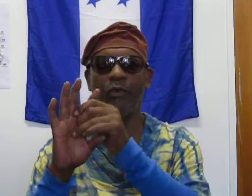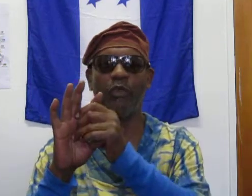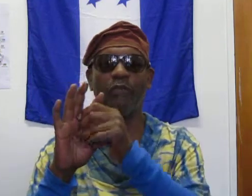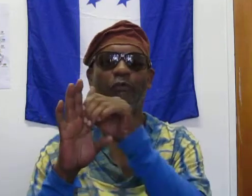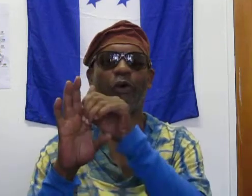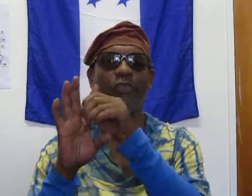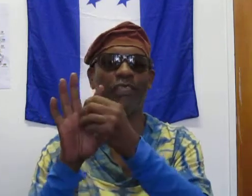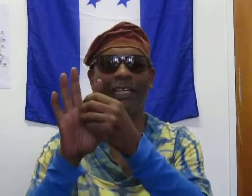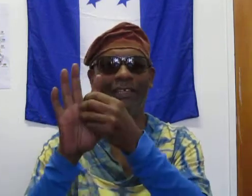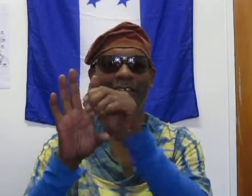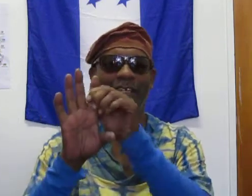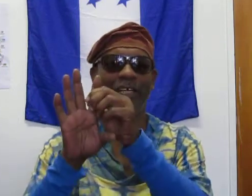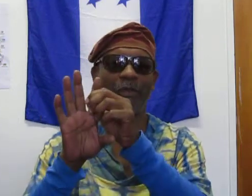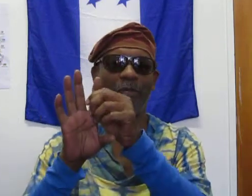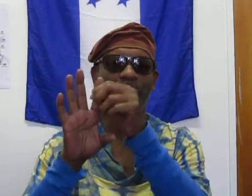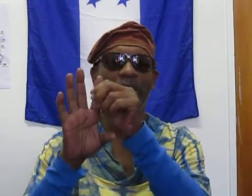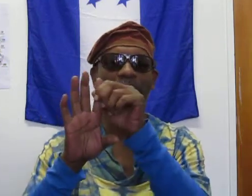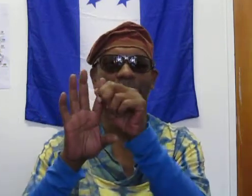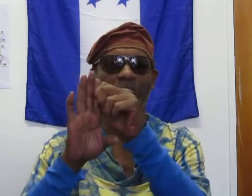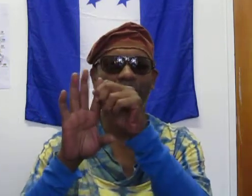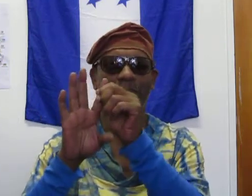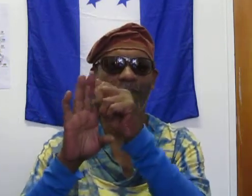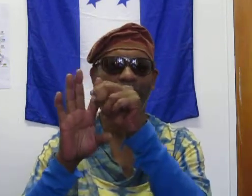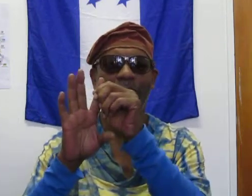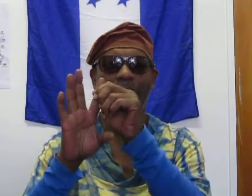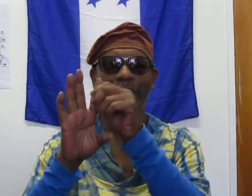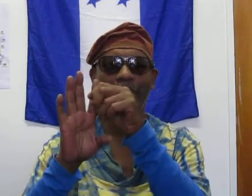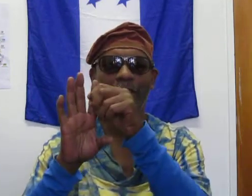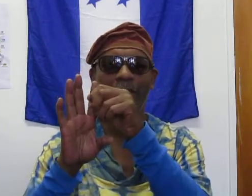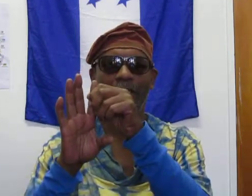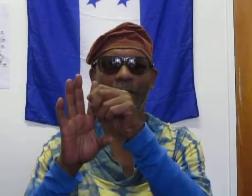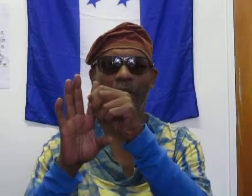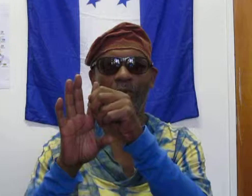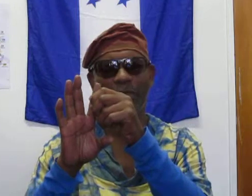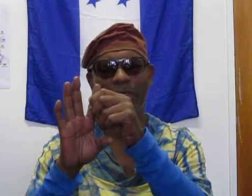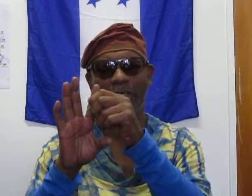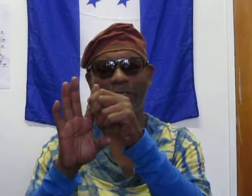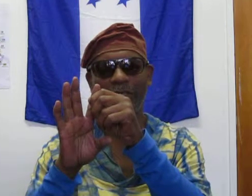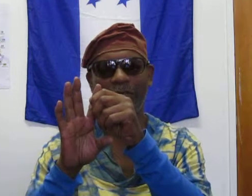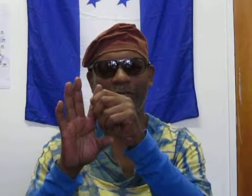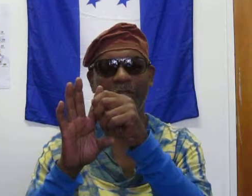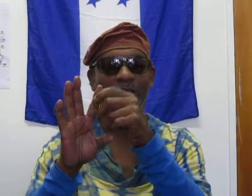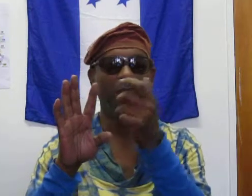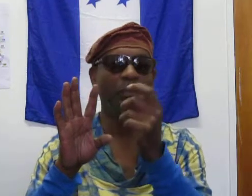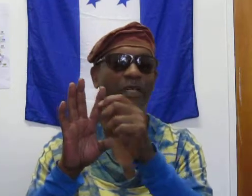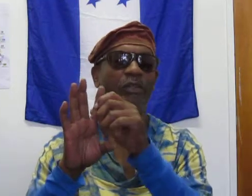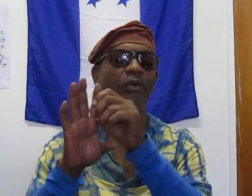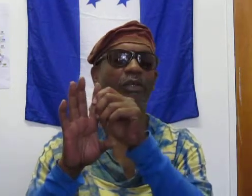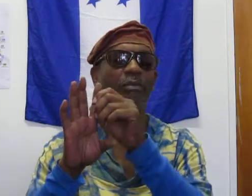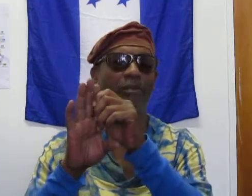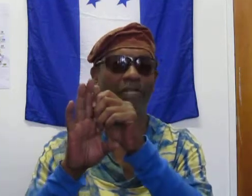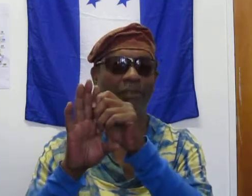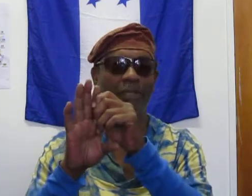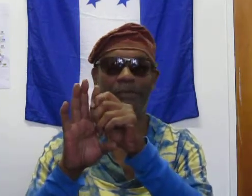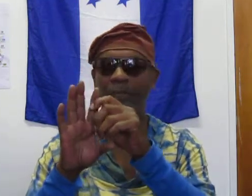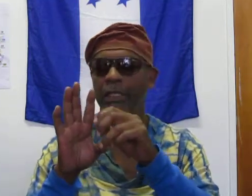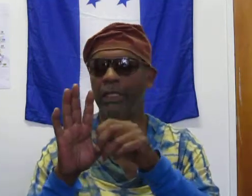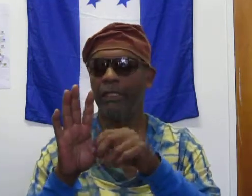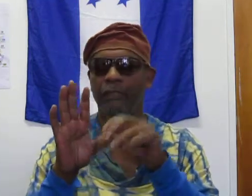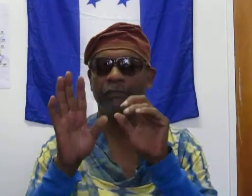call it the fourth estate. That would be the media, you know, the press. Because when they made the constitution, media was called the press, right? There's